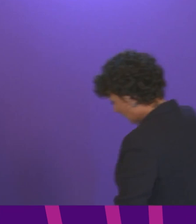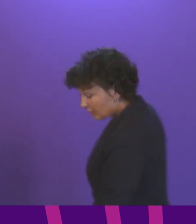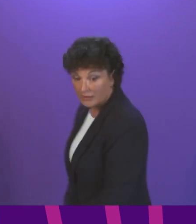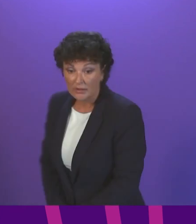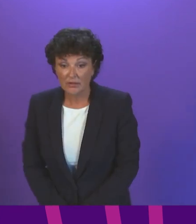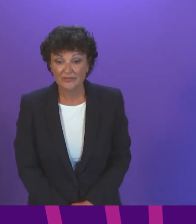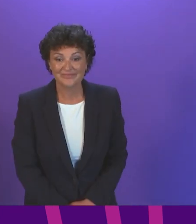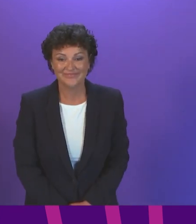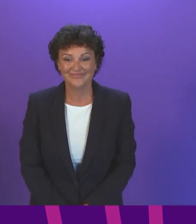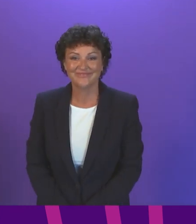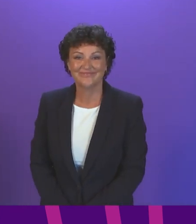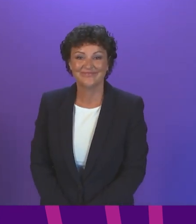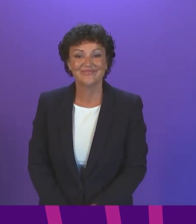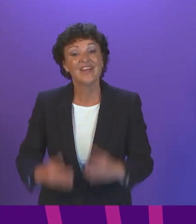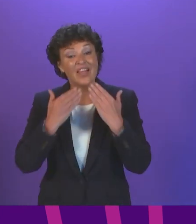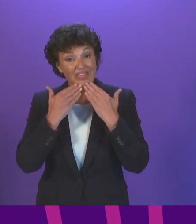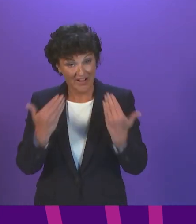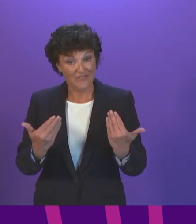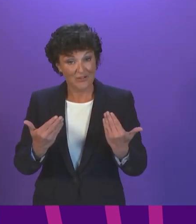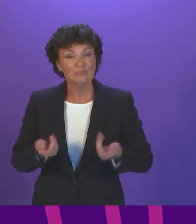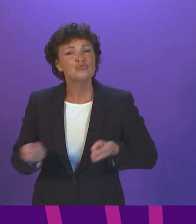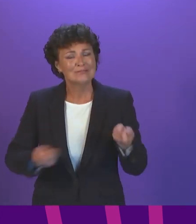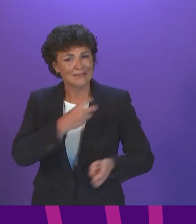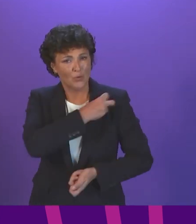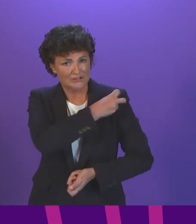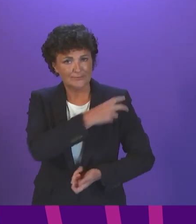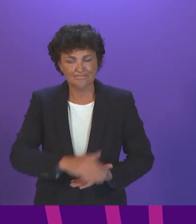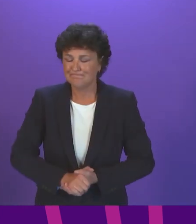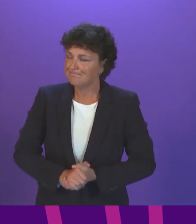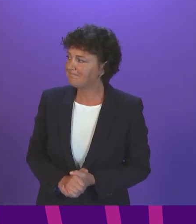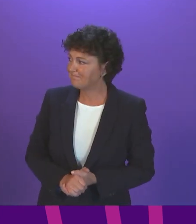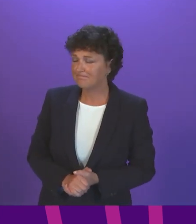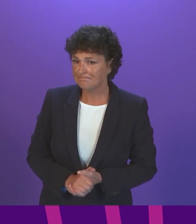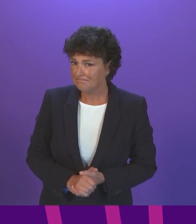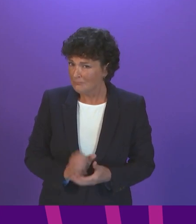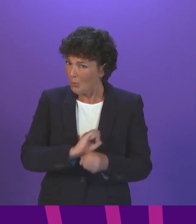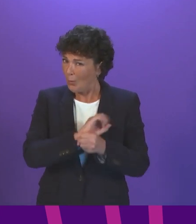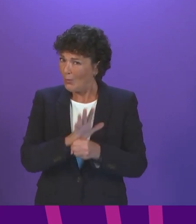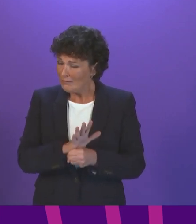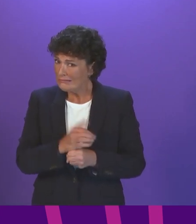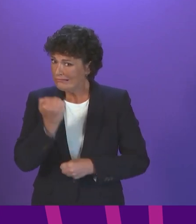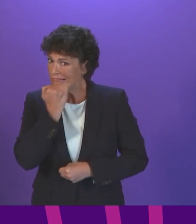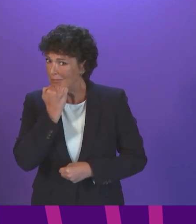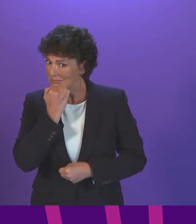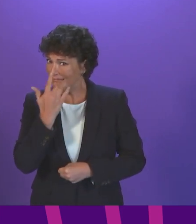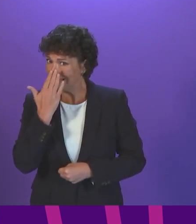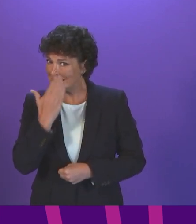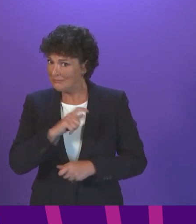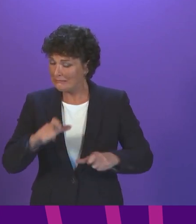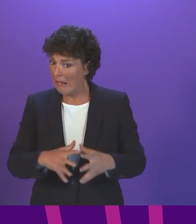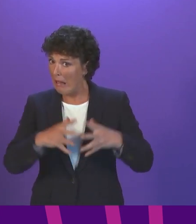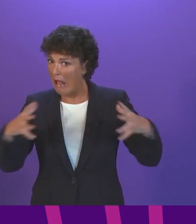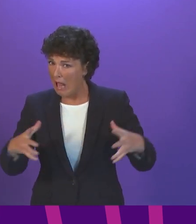Thank you very much. COVID cases remain high, and therefore it's vital that our test and protect system